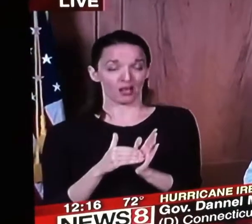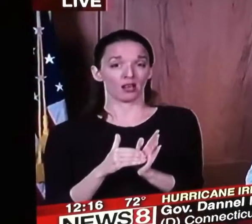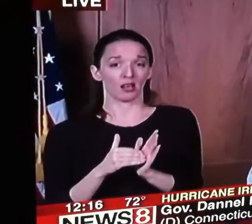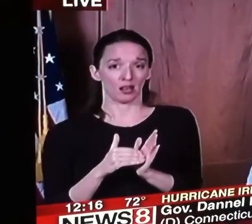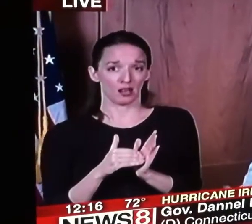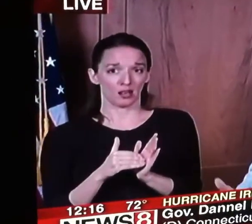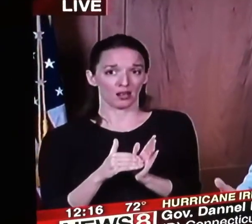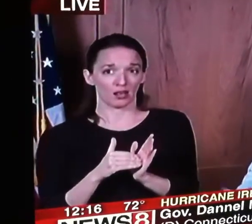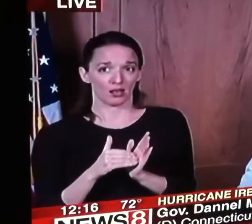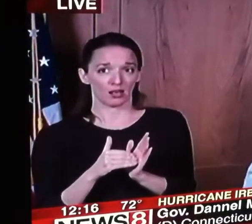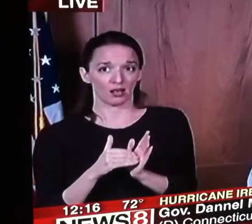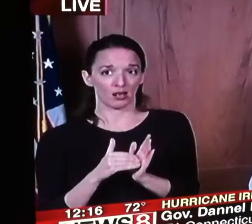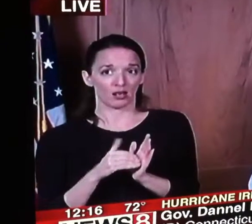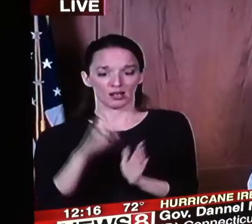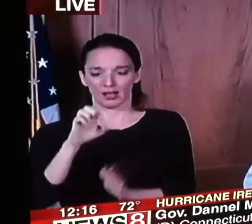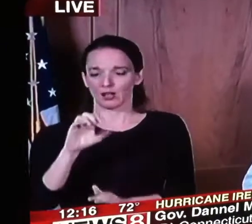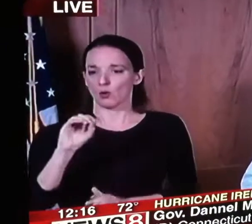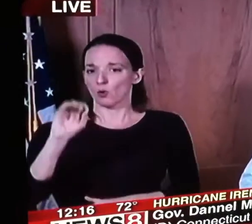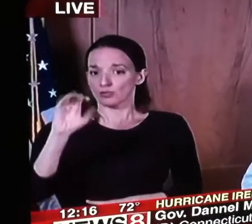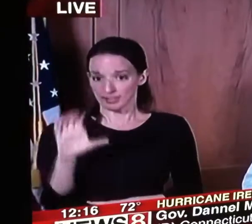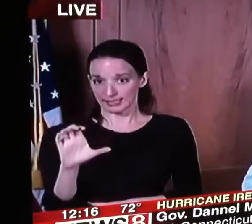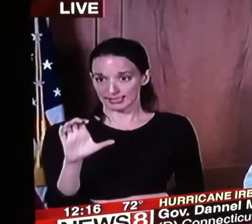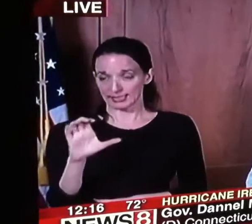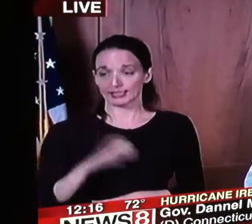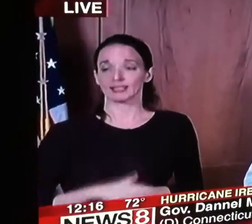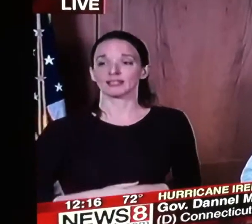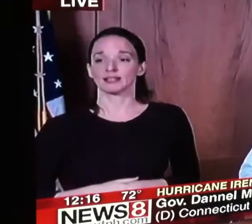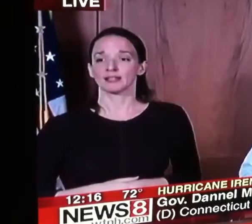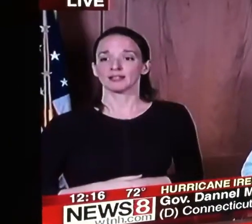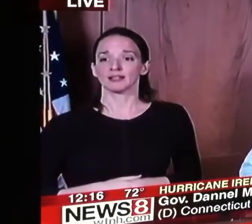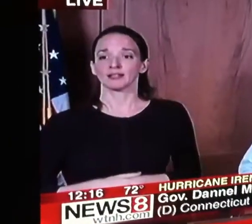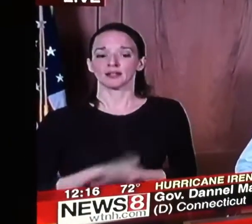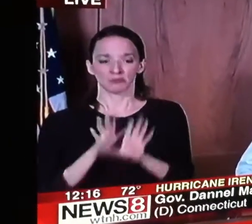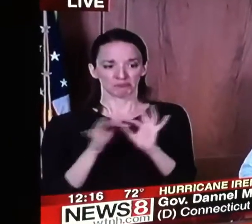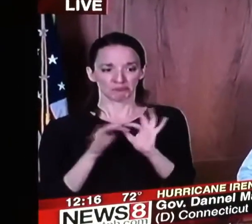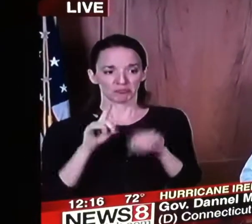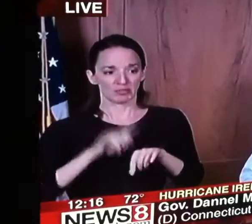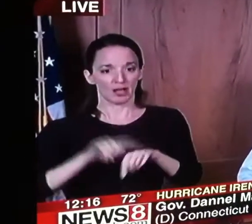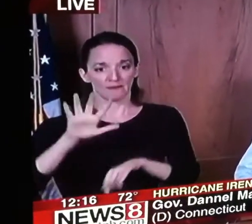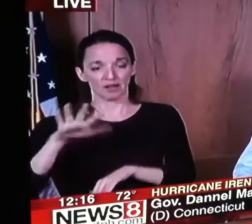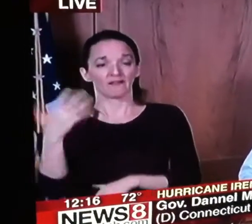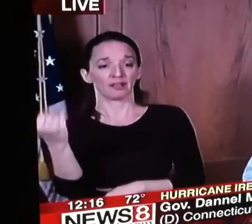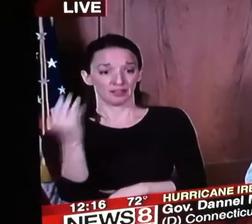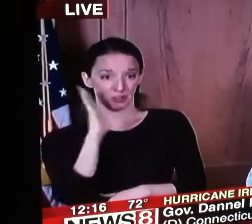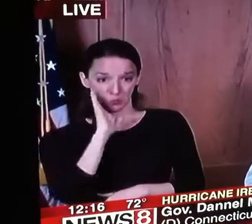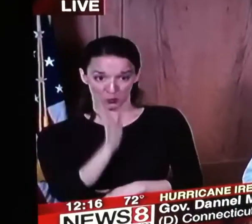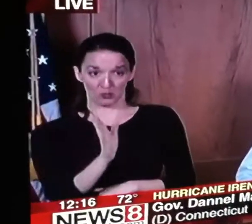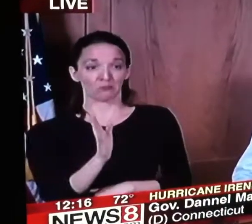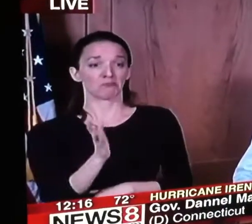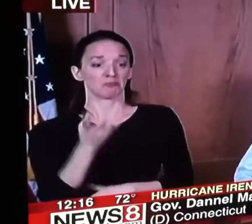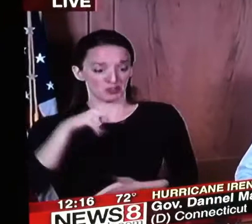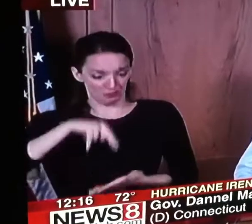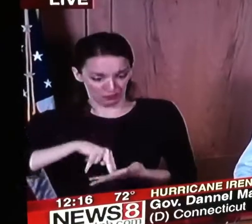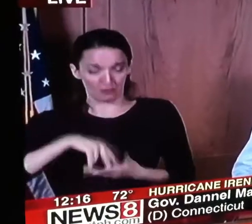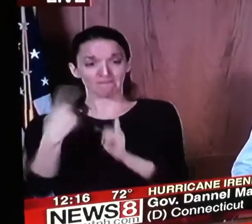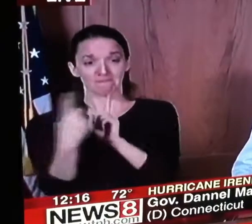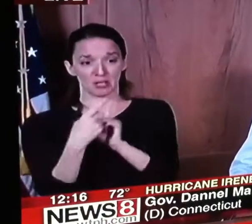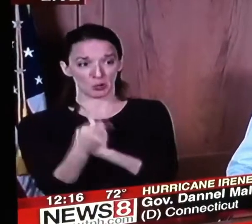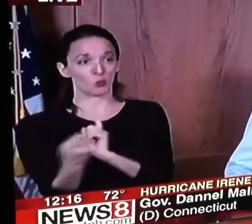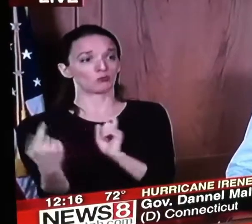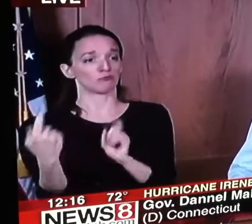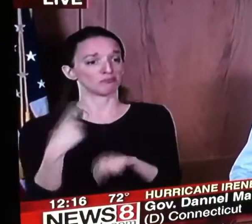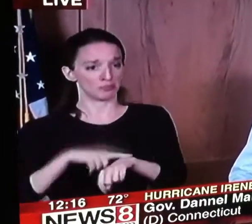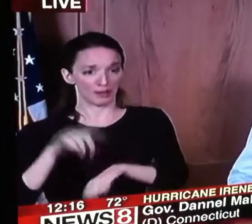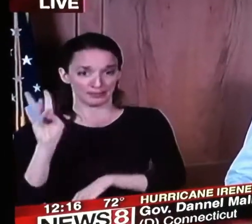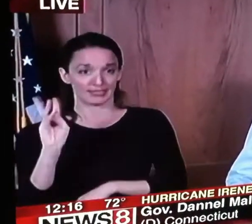uh eoc uh conference at 5 15 uh i anticipate a meeting with you all at six o